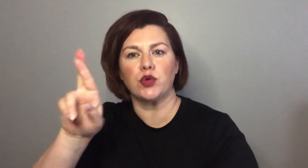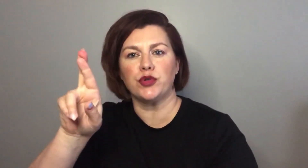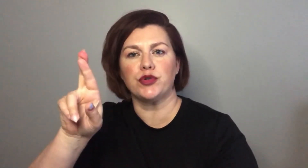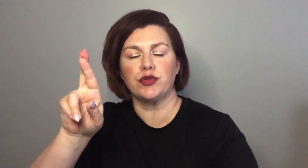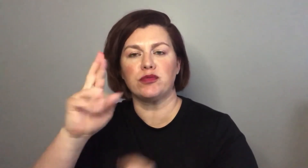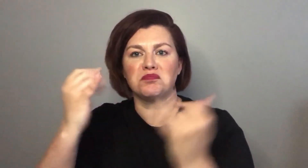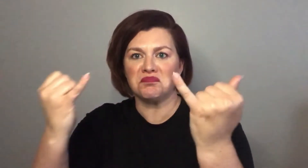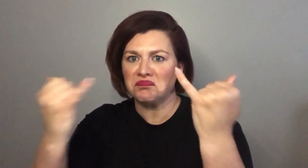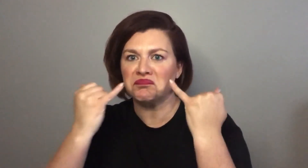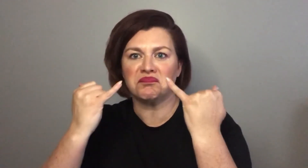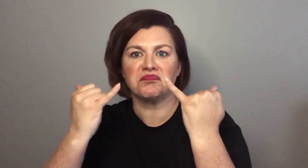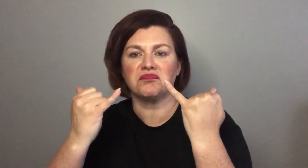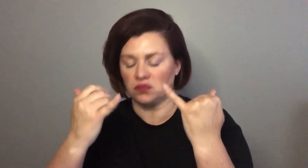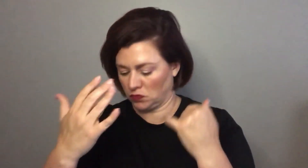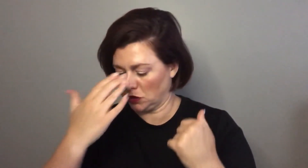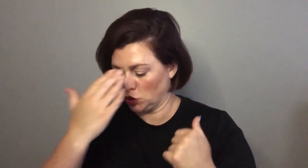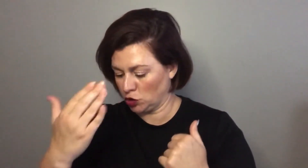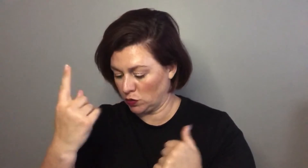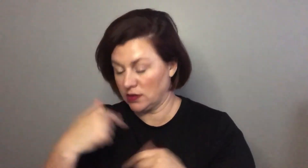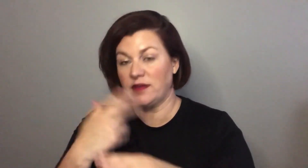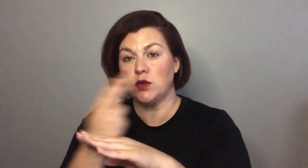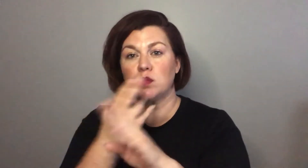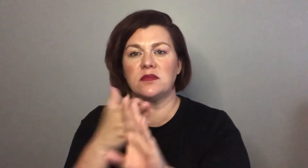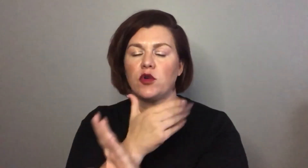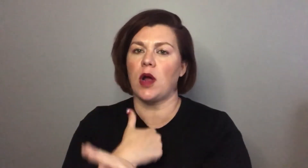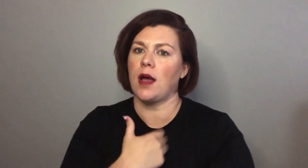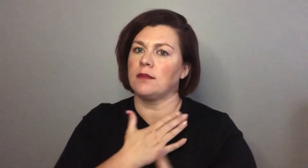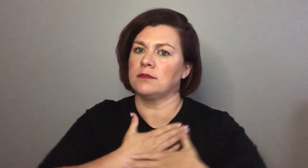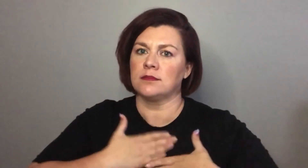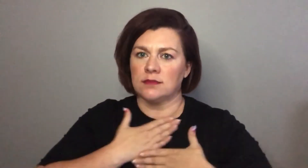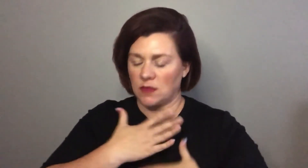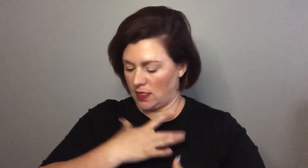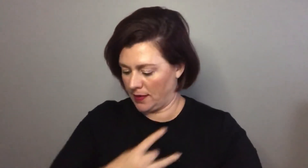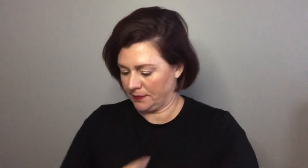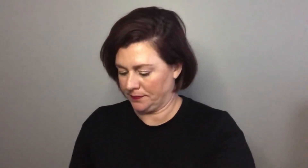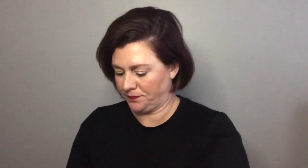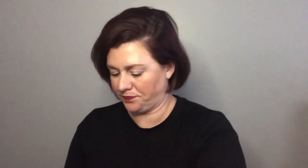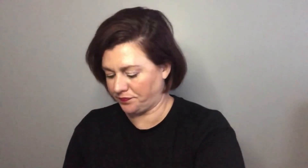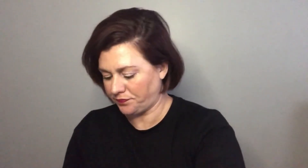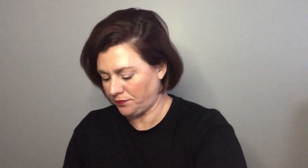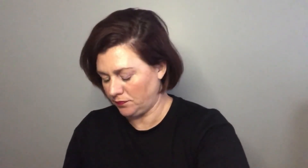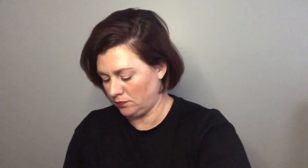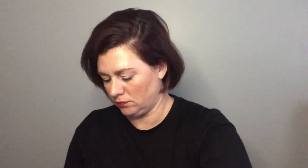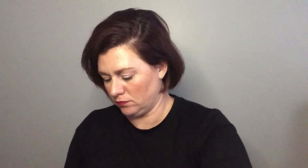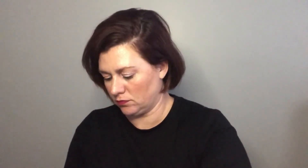formula in the pan but as soon as it dries down it dries to powder and it has incredible staying power